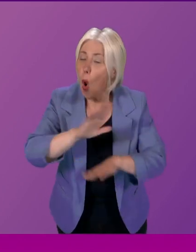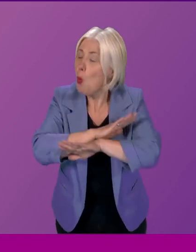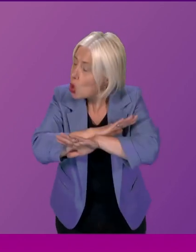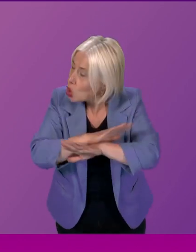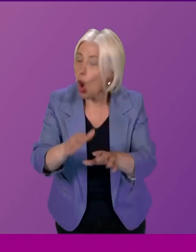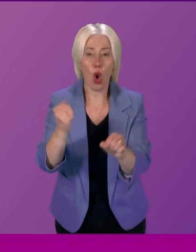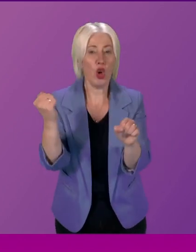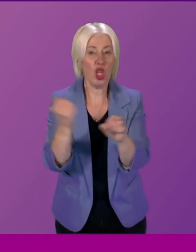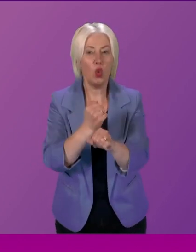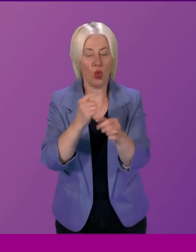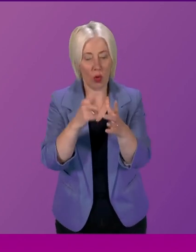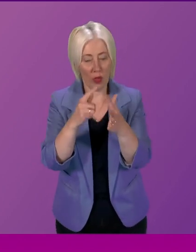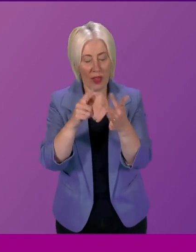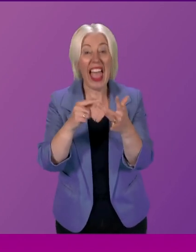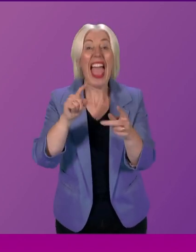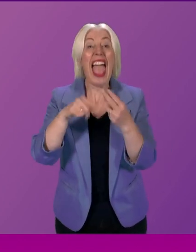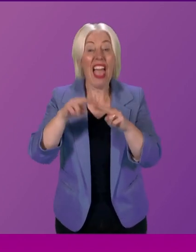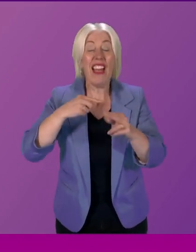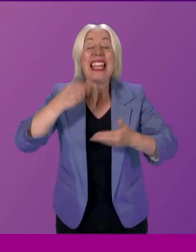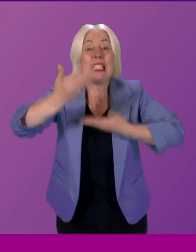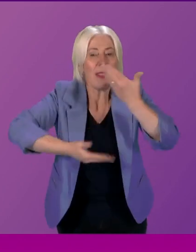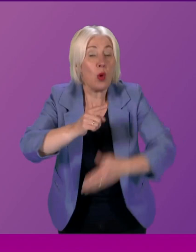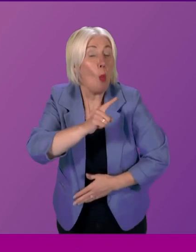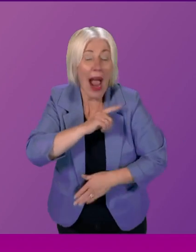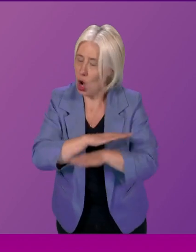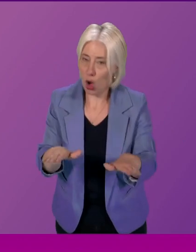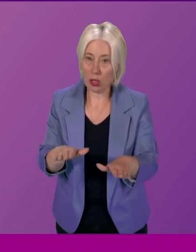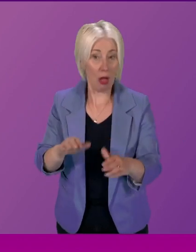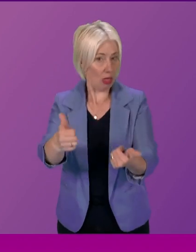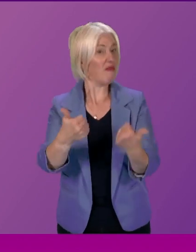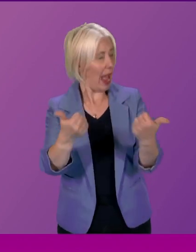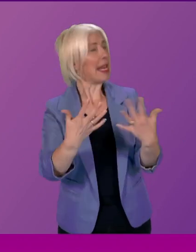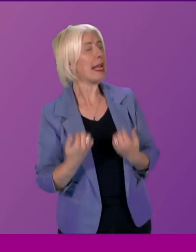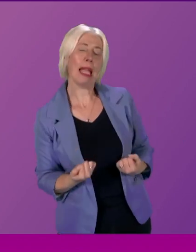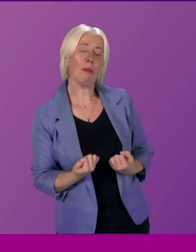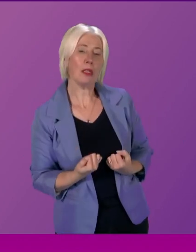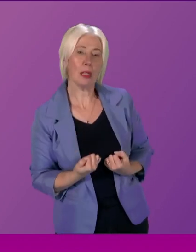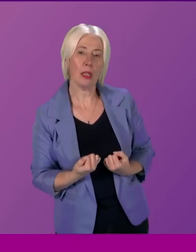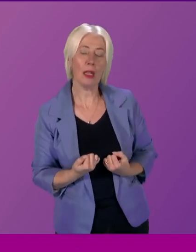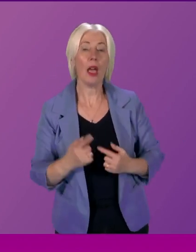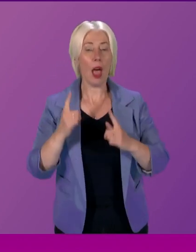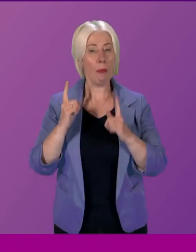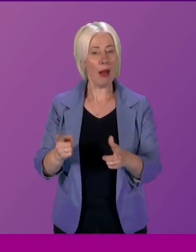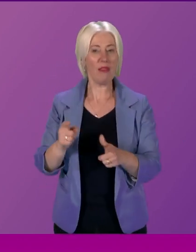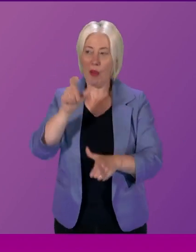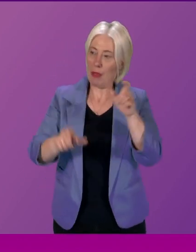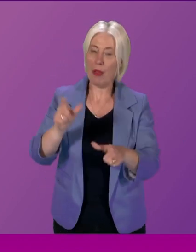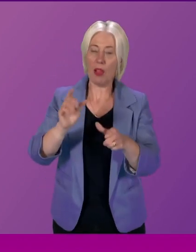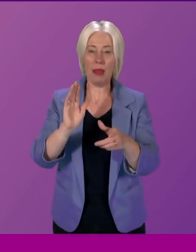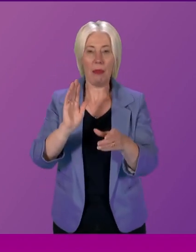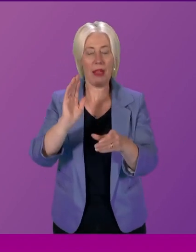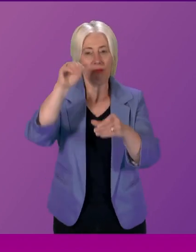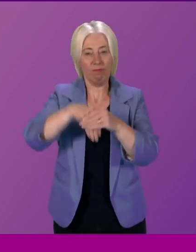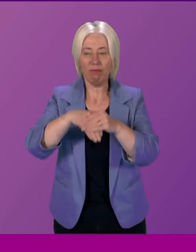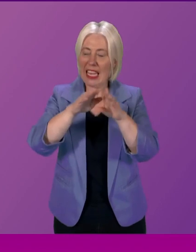we're not going to do something. And that was very instructive because the lesson, I think, whether we like it or not, for many people who have participated in